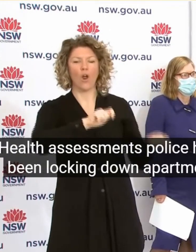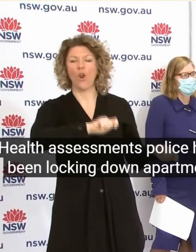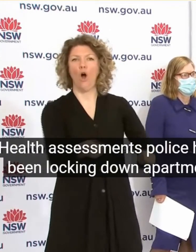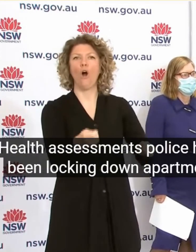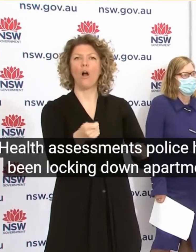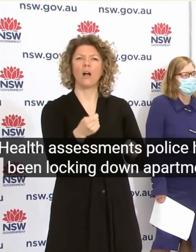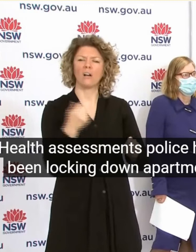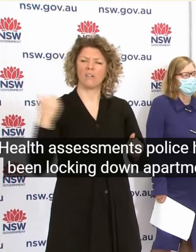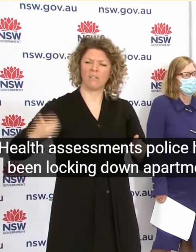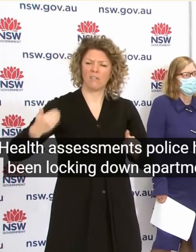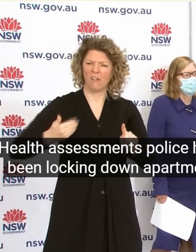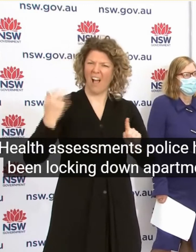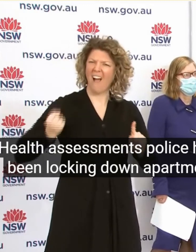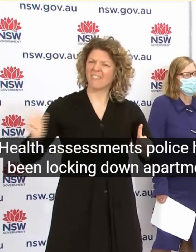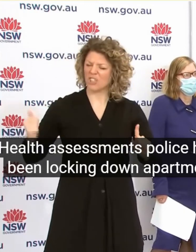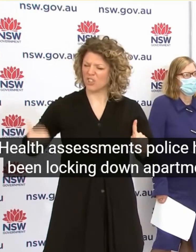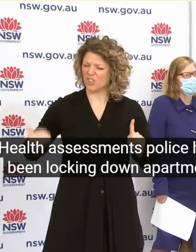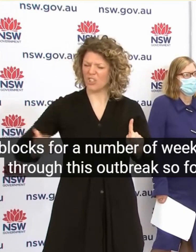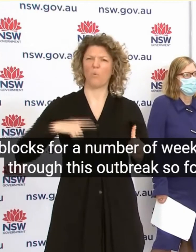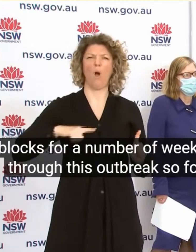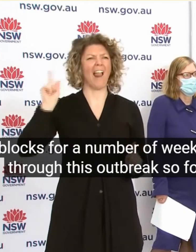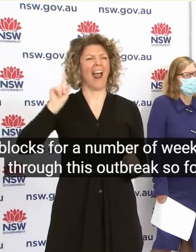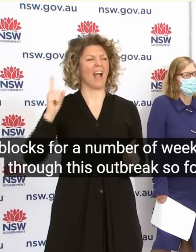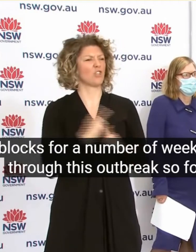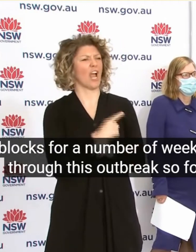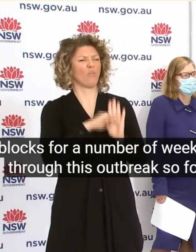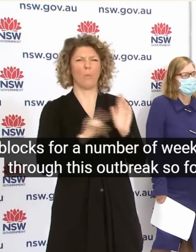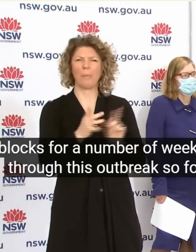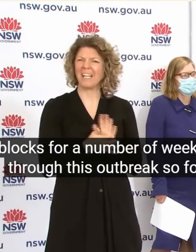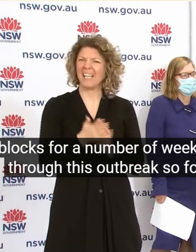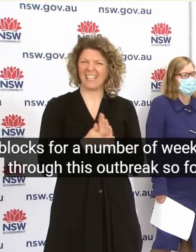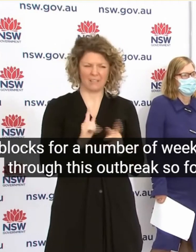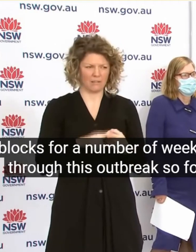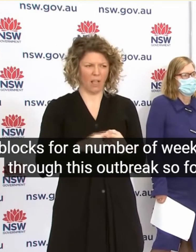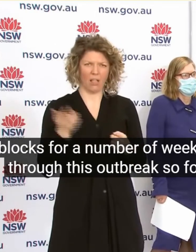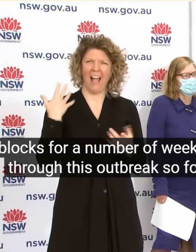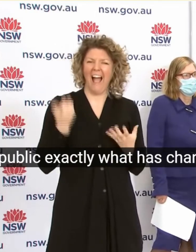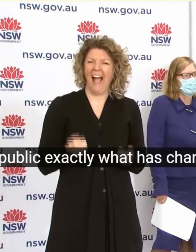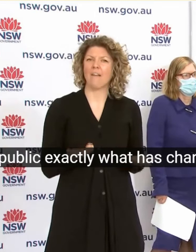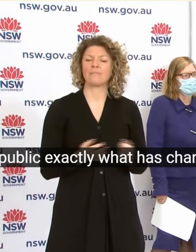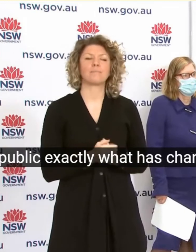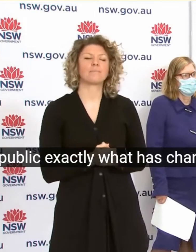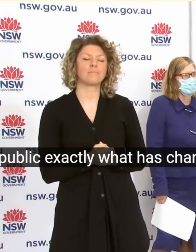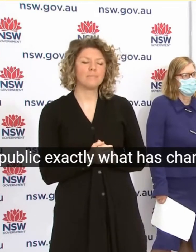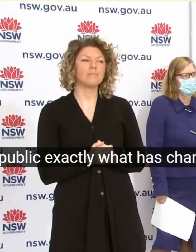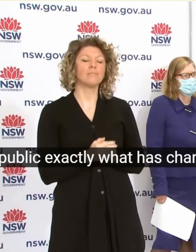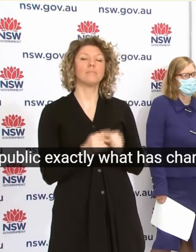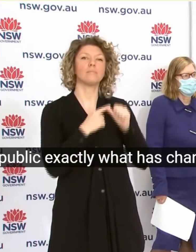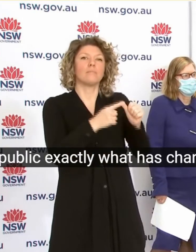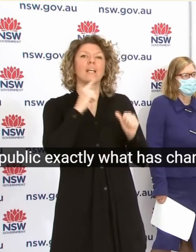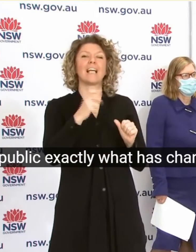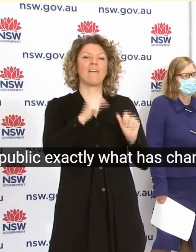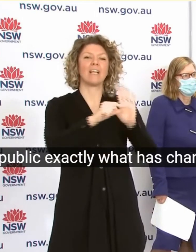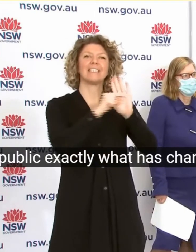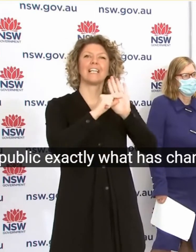Weeks Now Through This Outbreak So For The Public Exactly What Has Changed So At The Moment Section 62 Order Takes